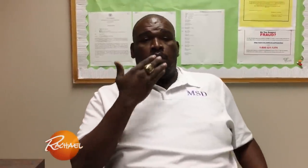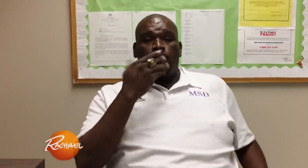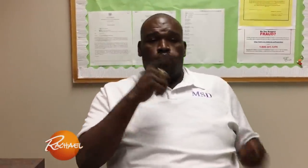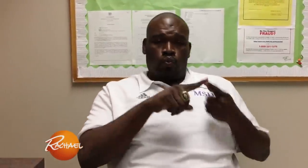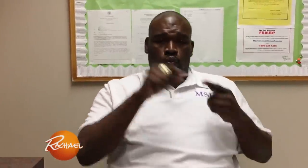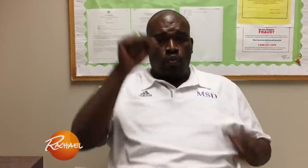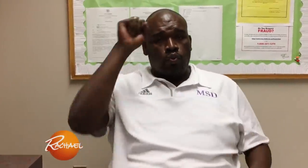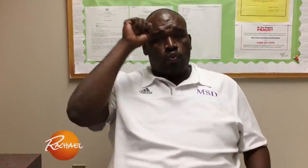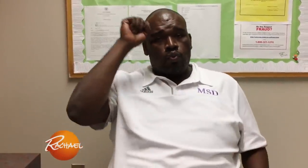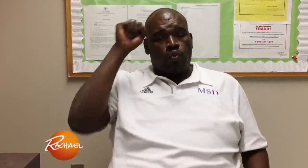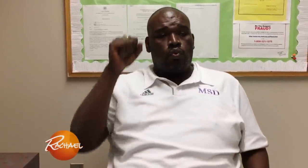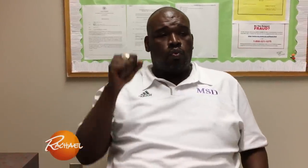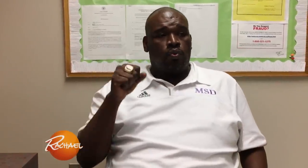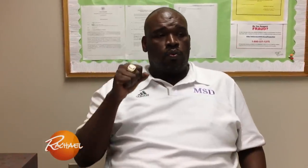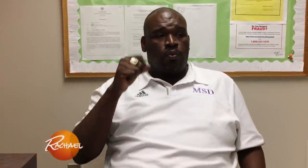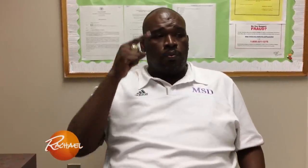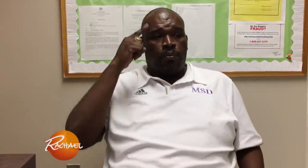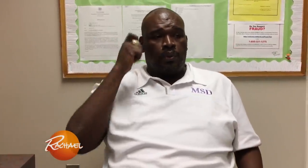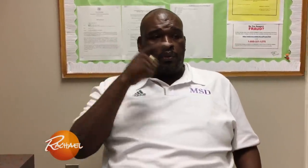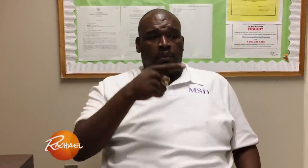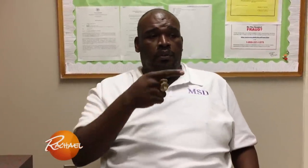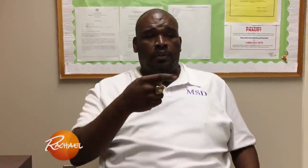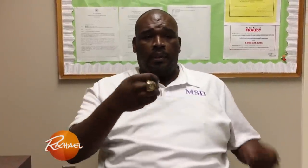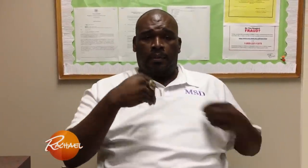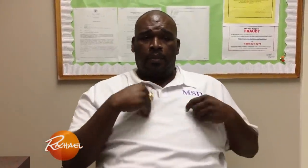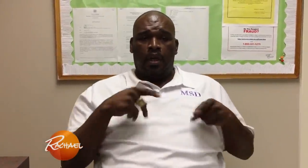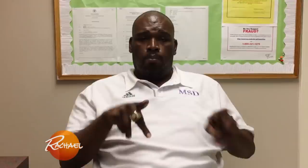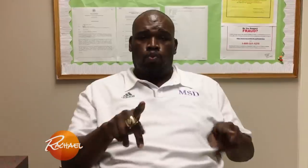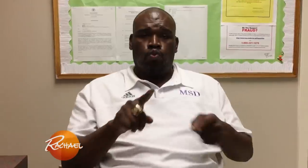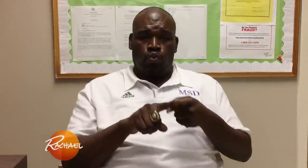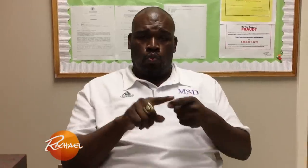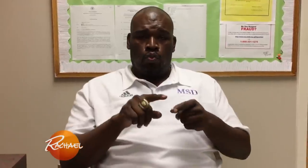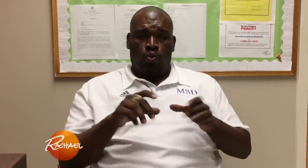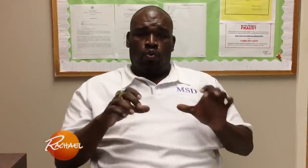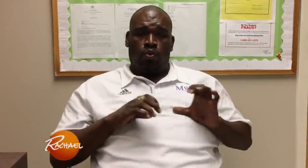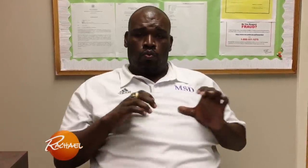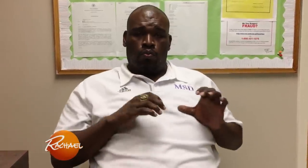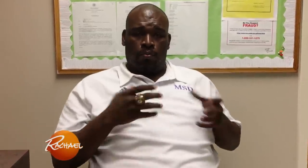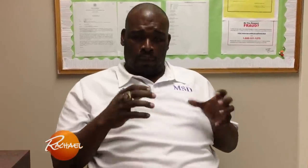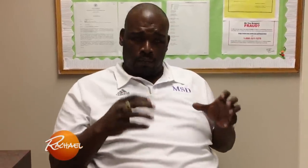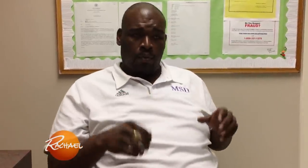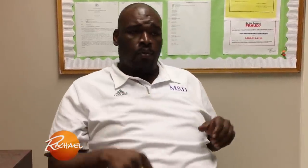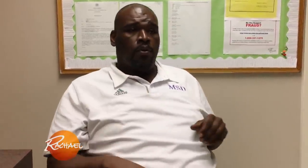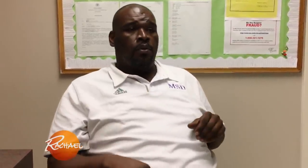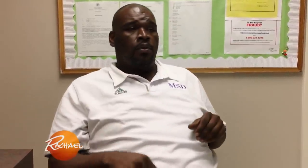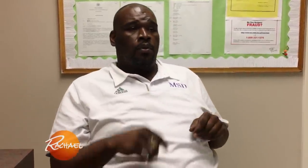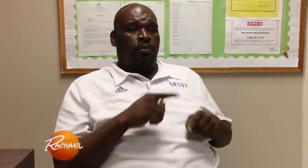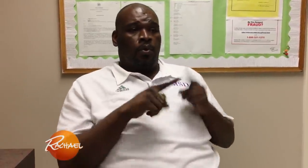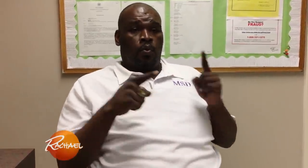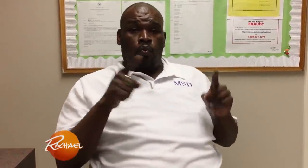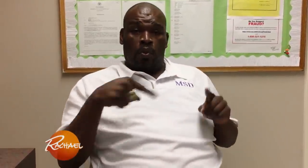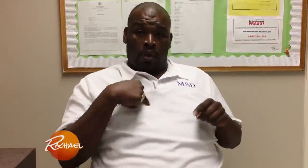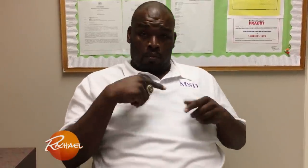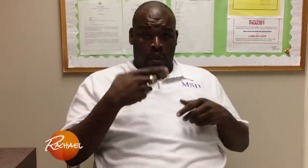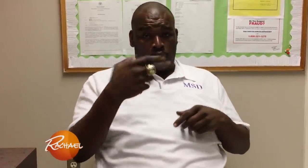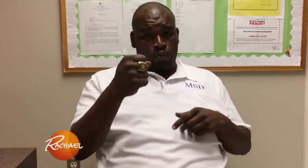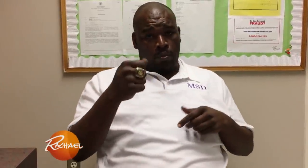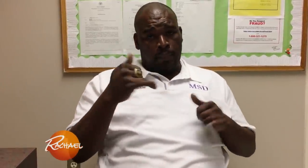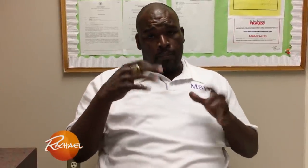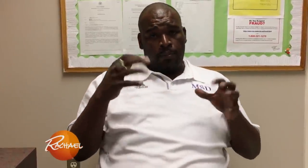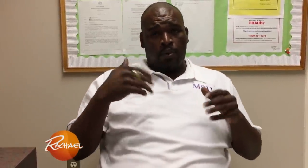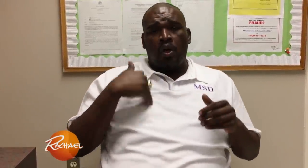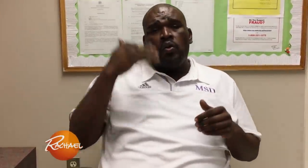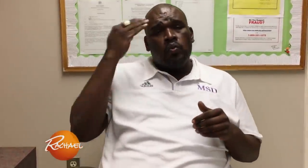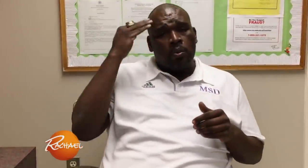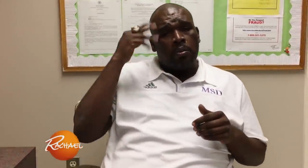Really I want to thank Coach White for the coaching opportunity. When I was in high school I knew how to play basketball but then when I met